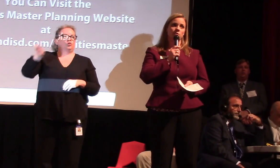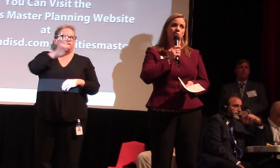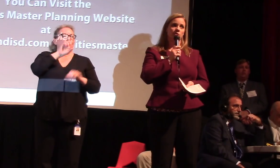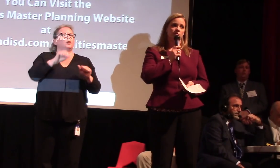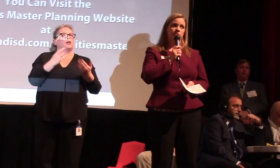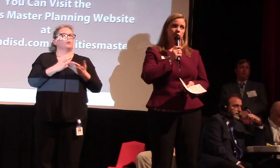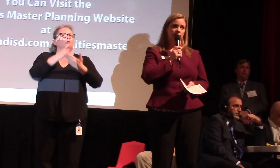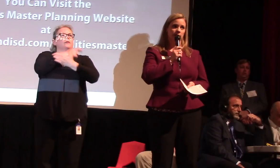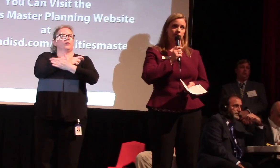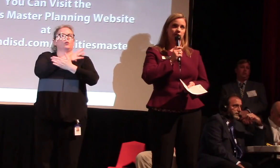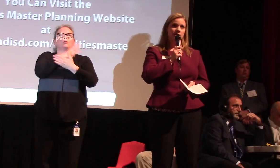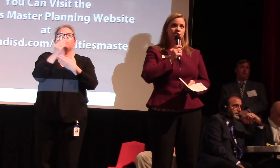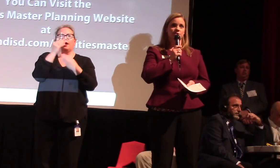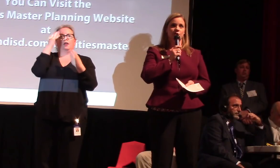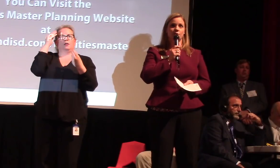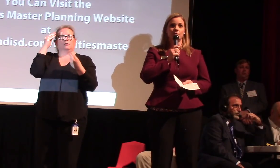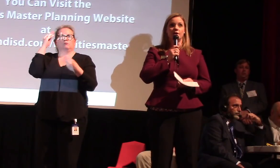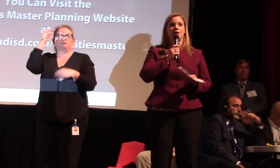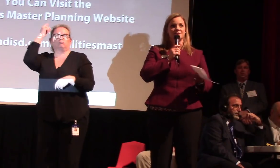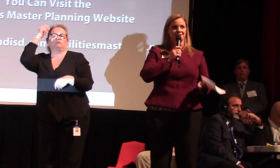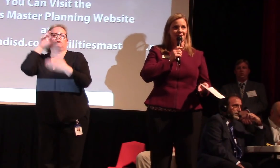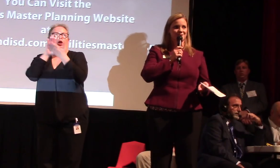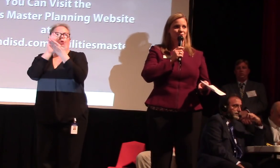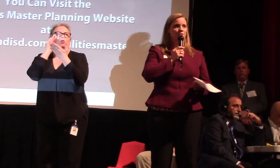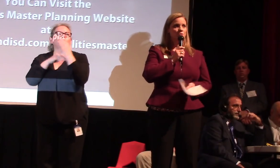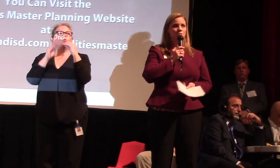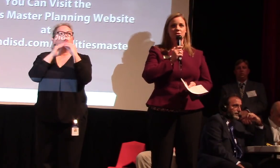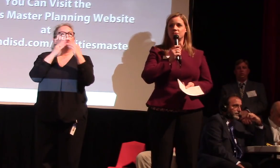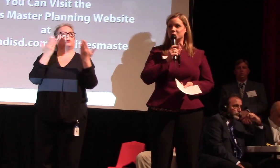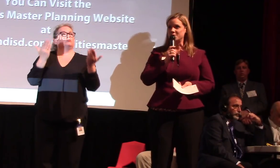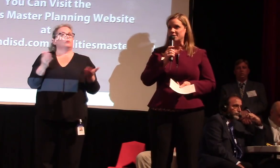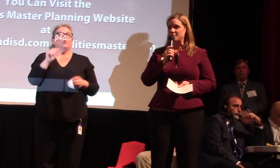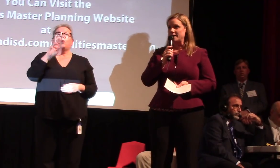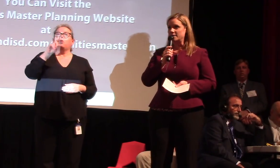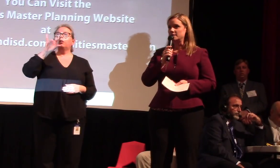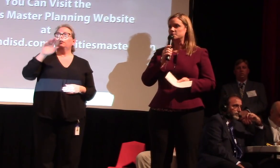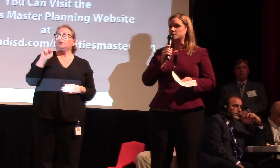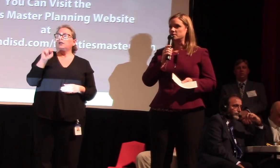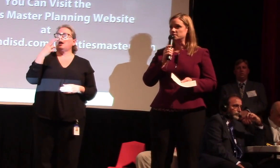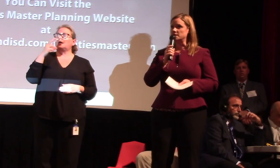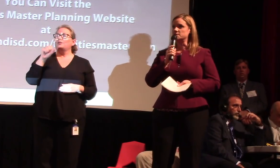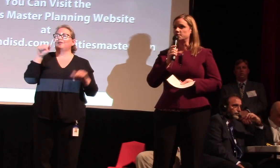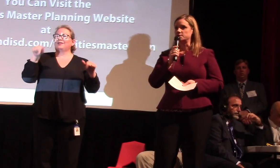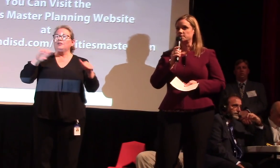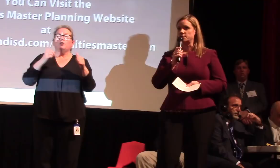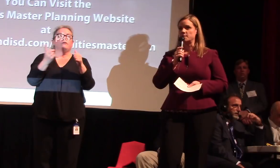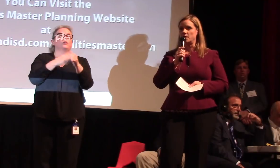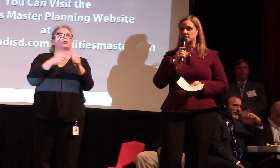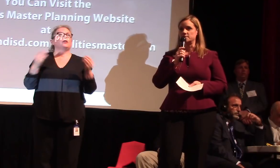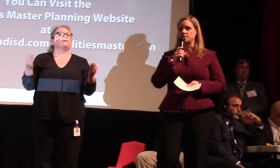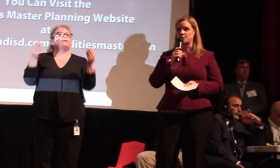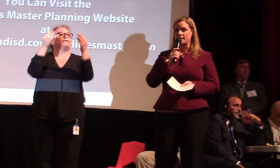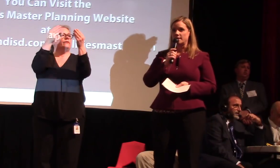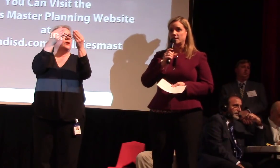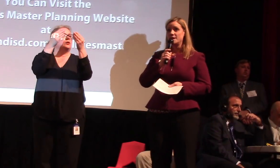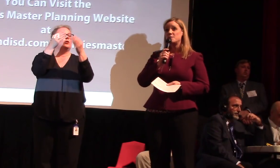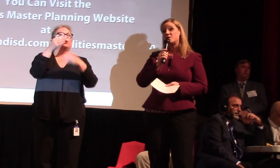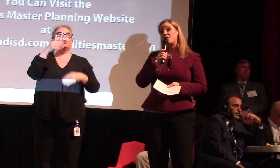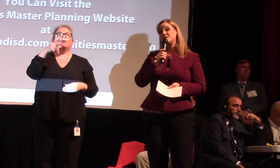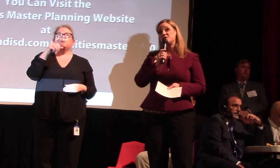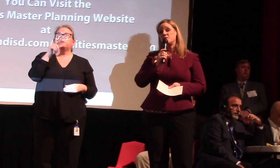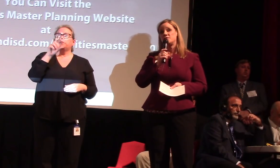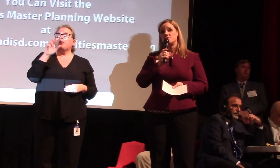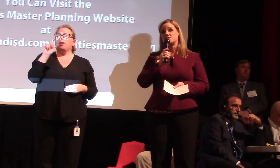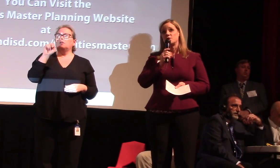alphabetical order of feeder pattern. So Austin High School of course will be the first feeder pattern. I'm sure there's lots of folks here from the Austin feeder pattern